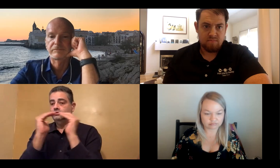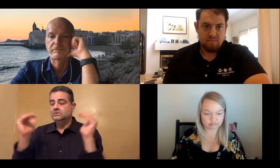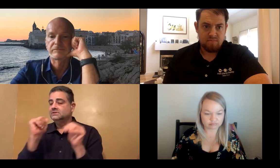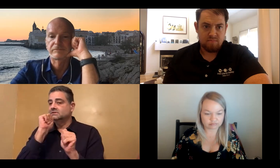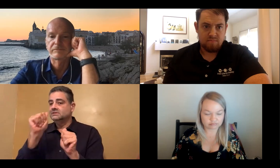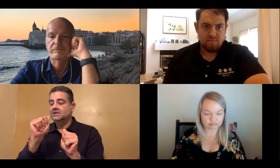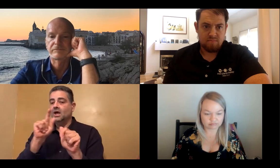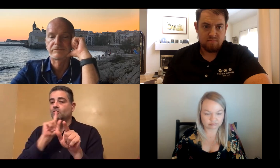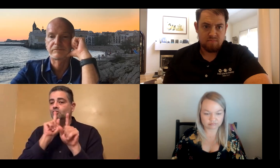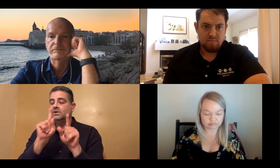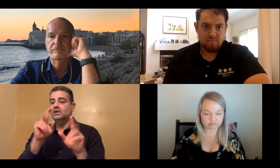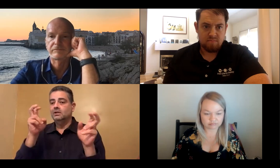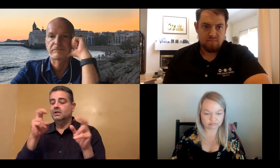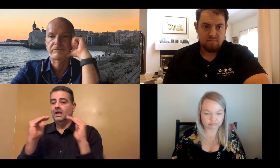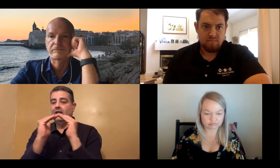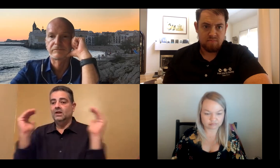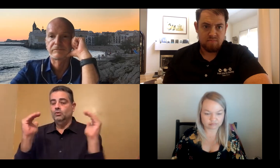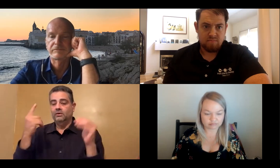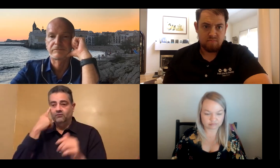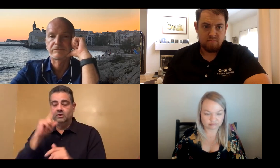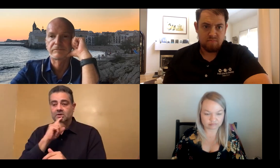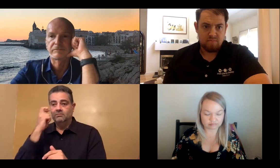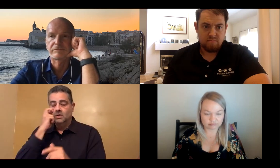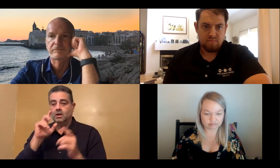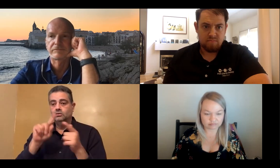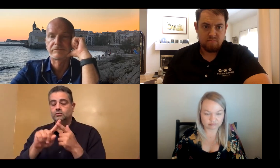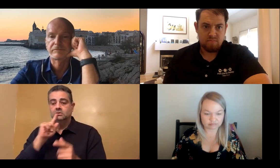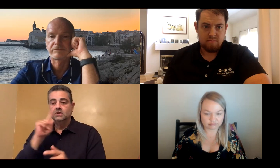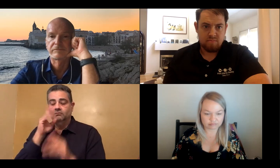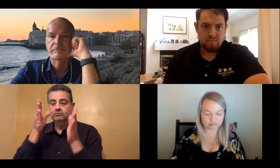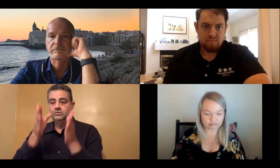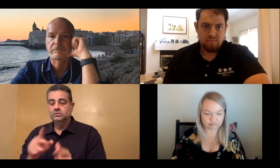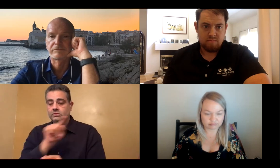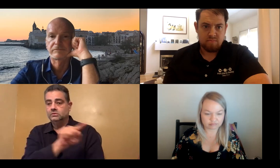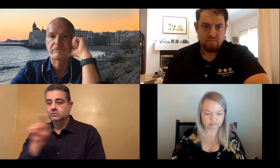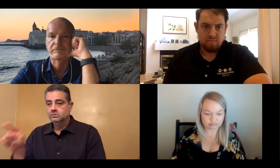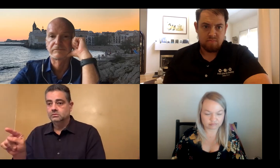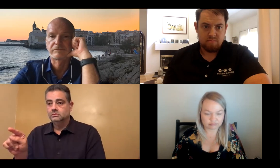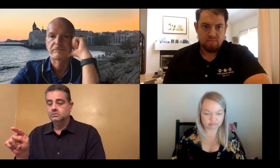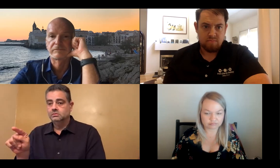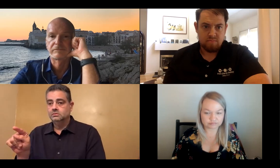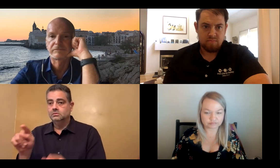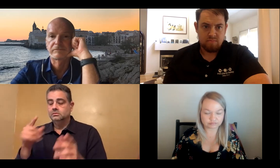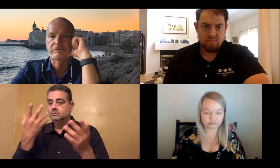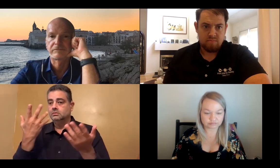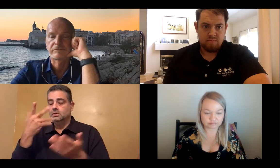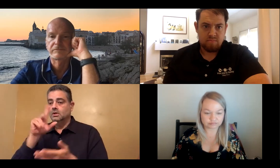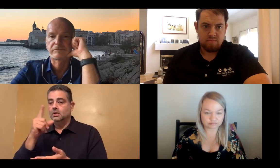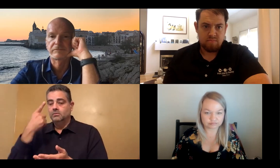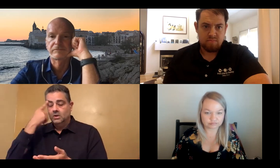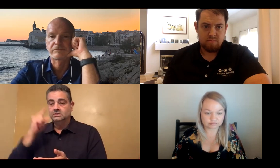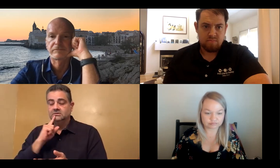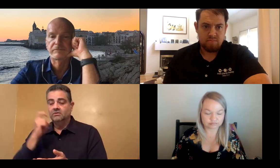You have to remember that income level is not does not